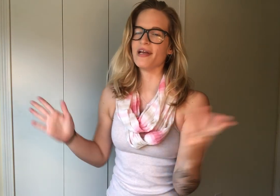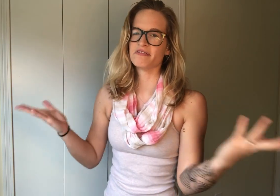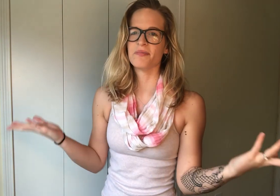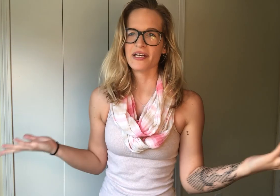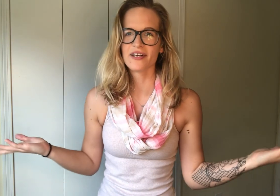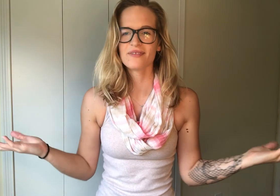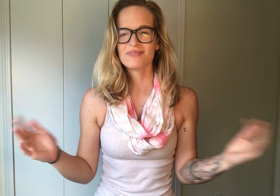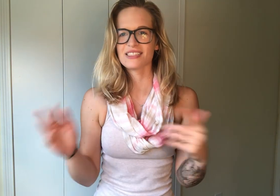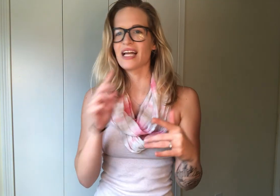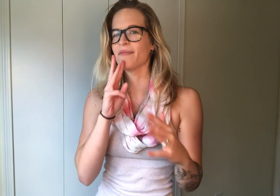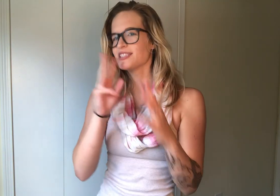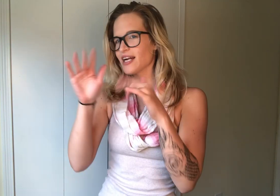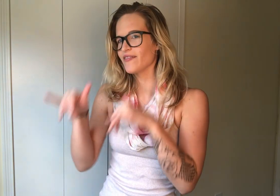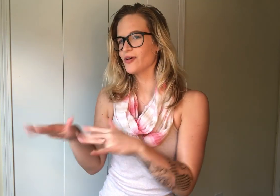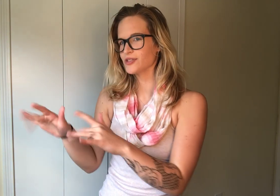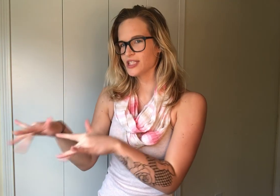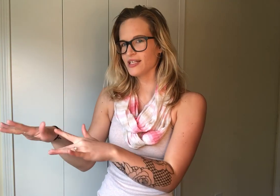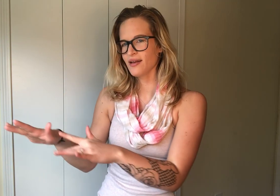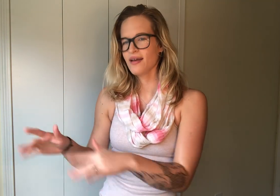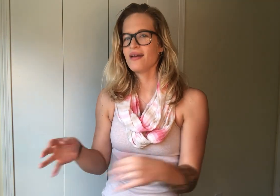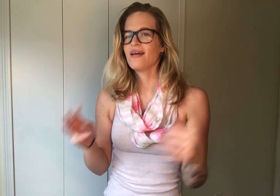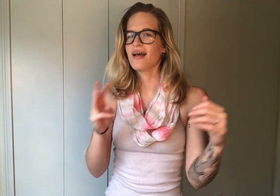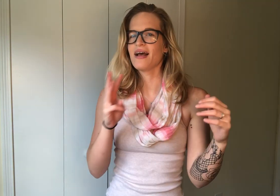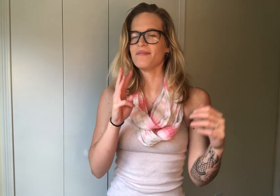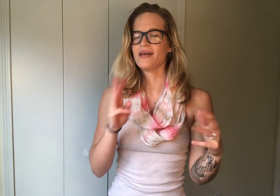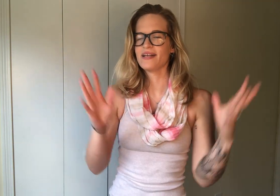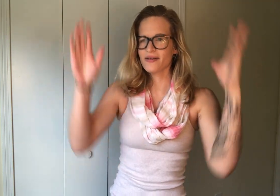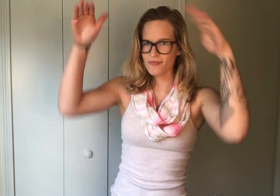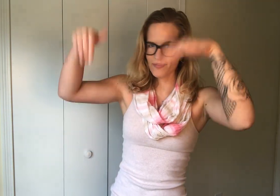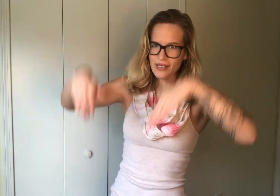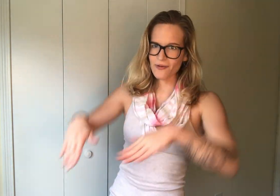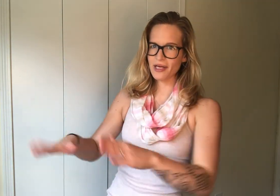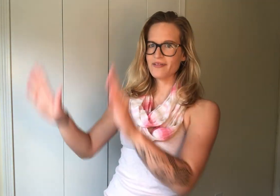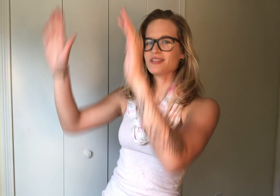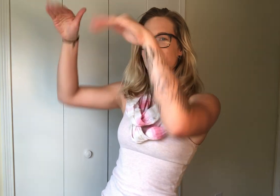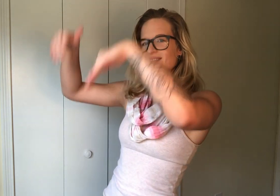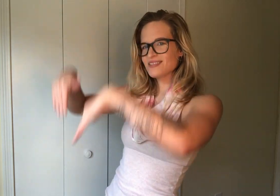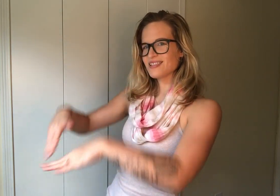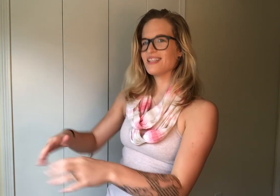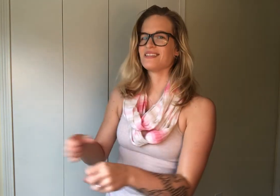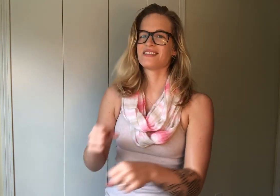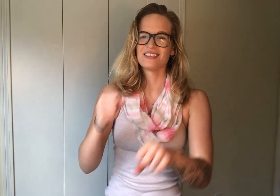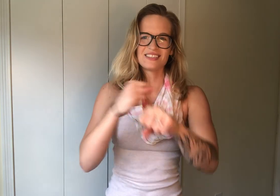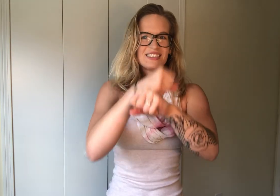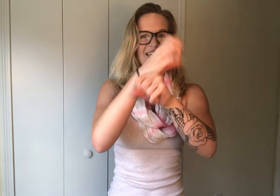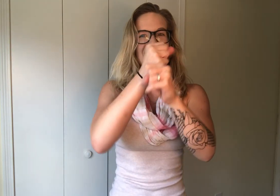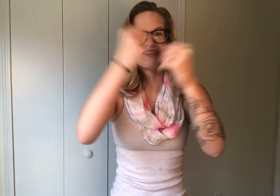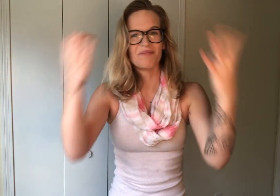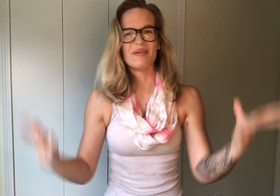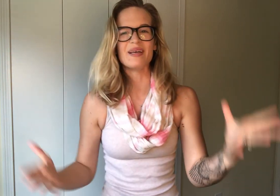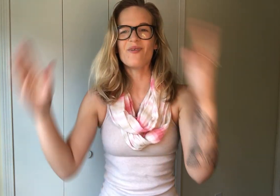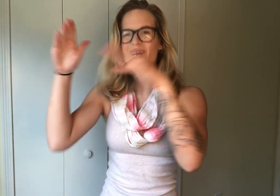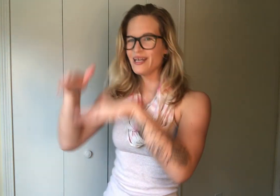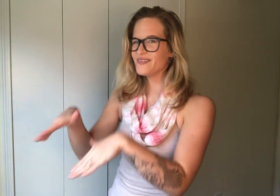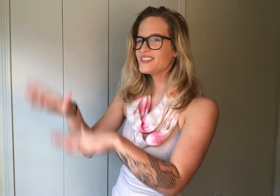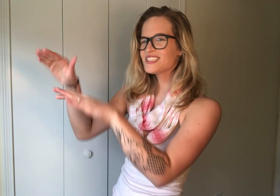waves bigger. This time instead of ocean, I made big waves. It's called Sending Big Waves